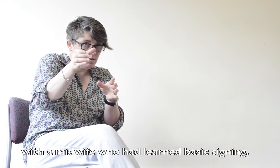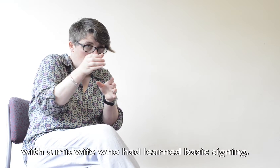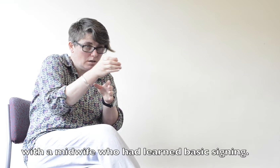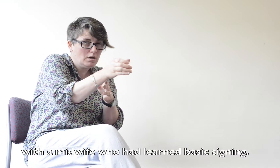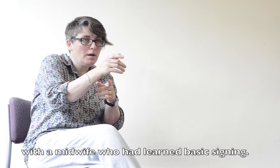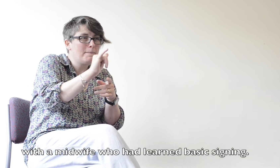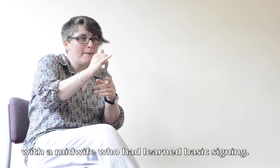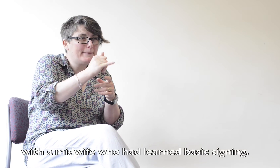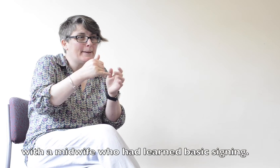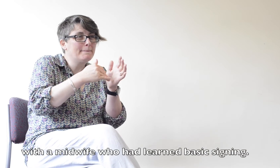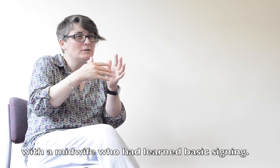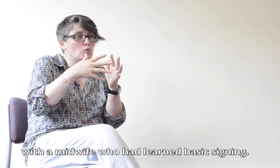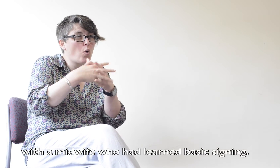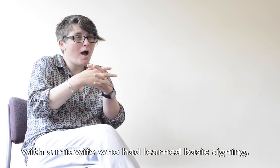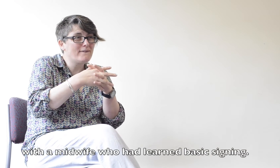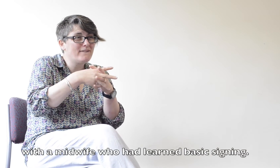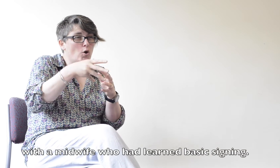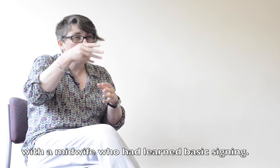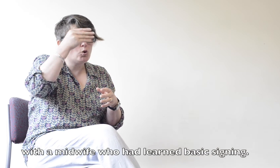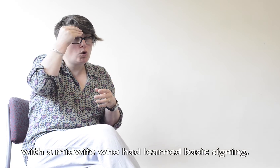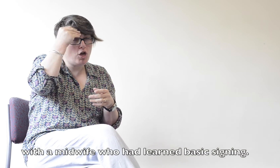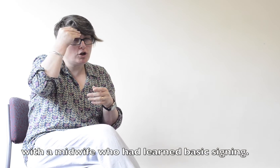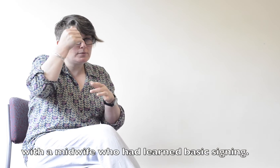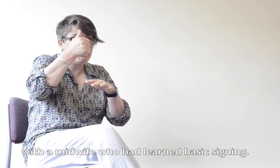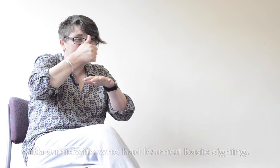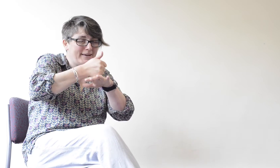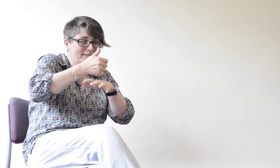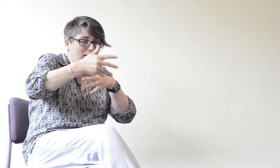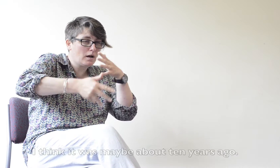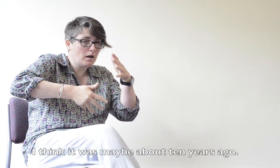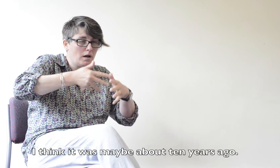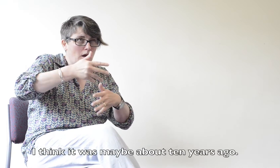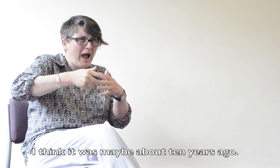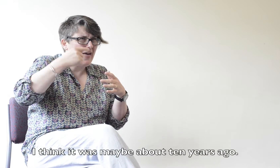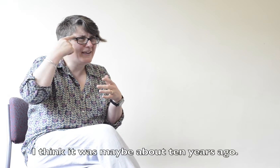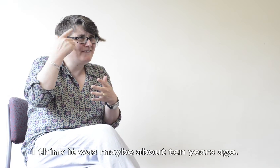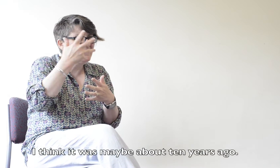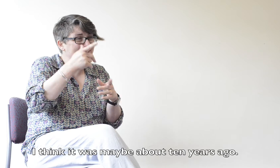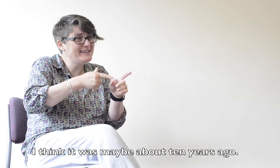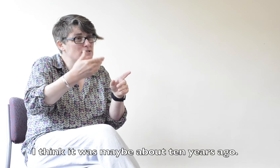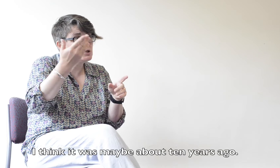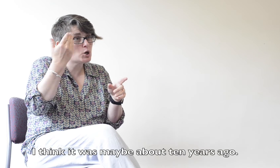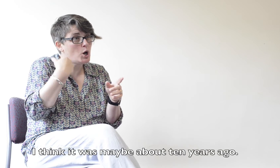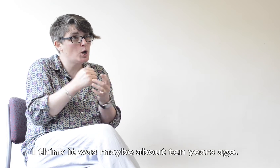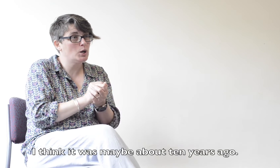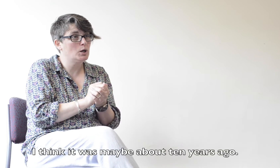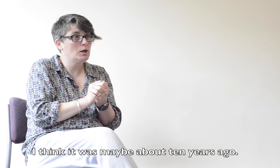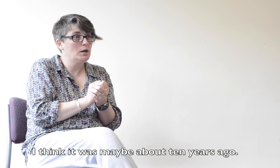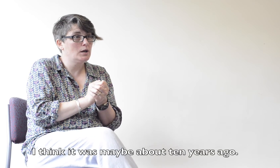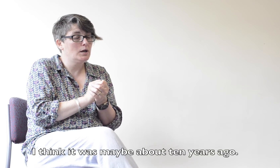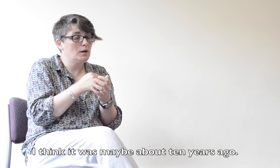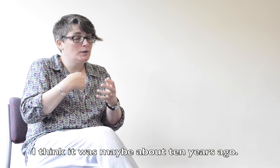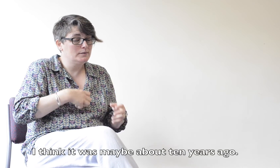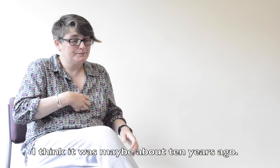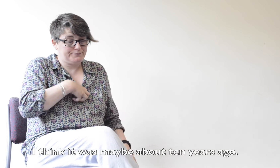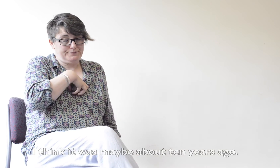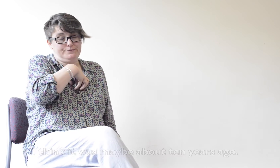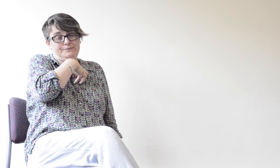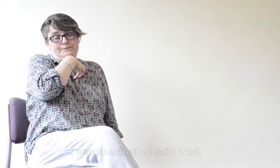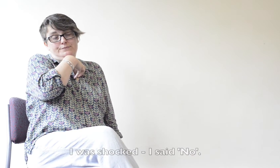would I make do, please, with a midwife who could sign a little bit. The signing midwife had